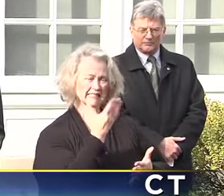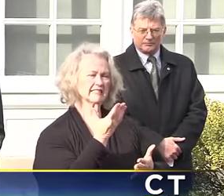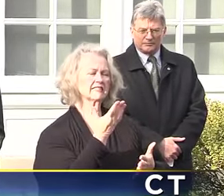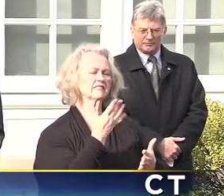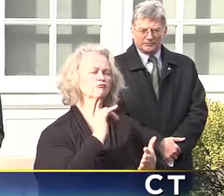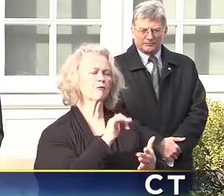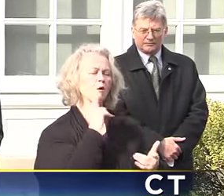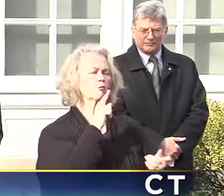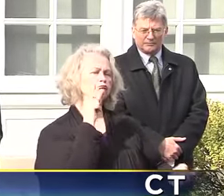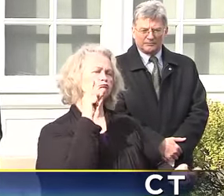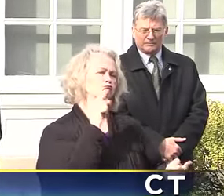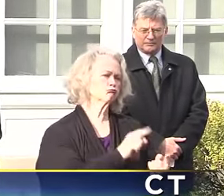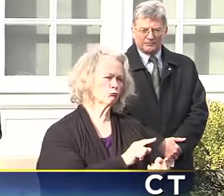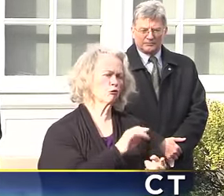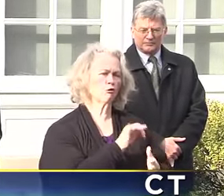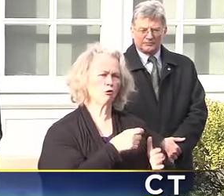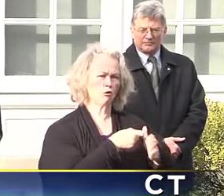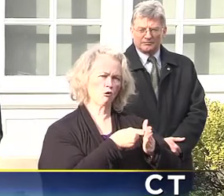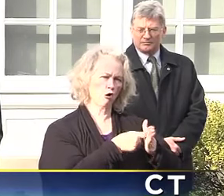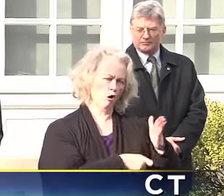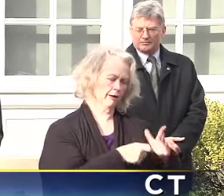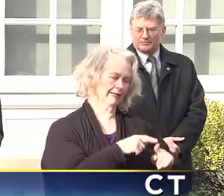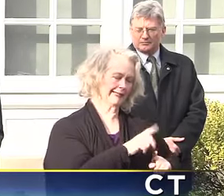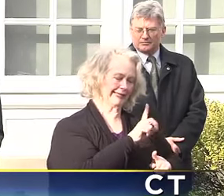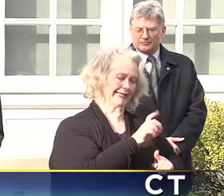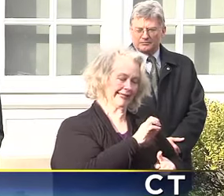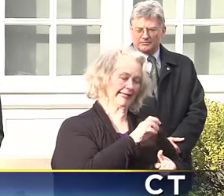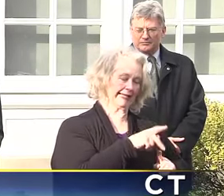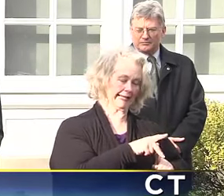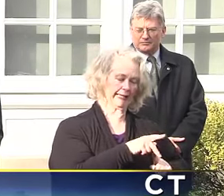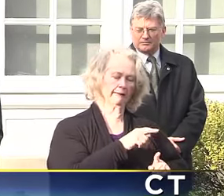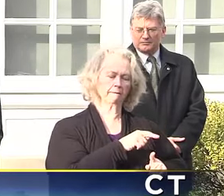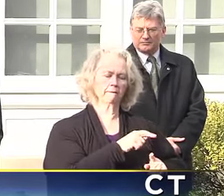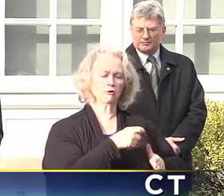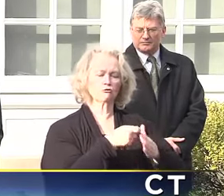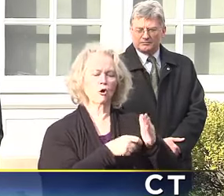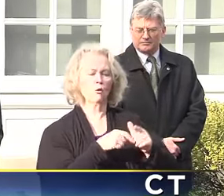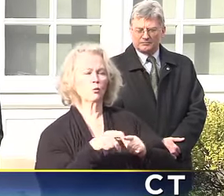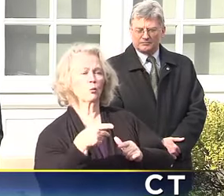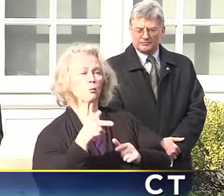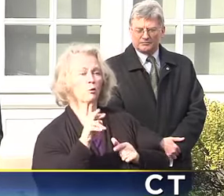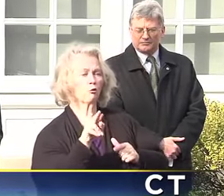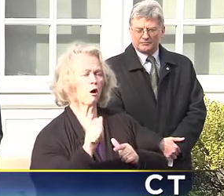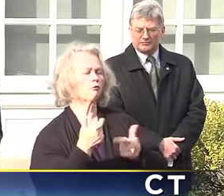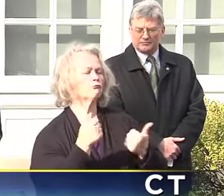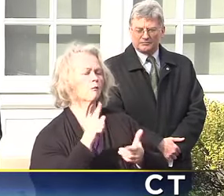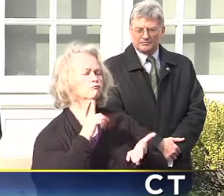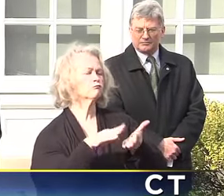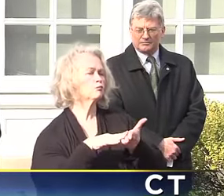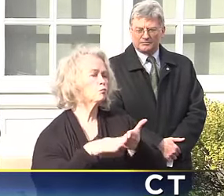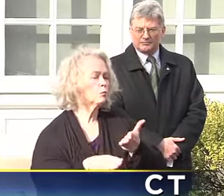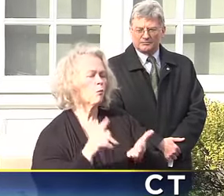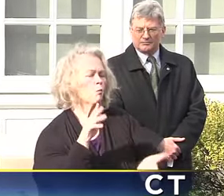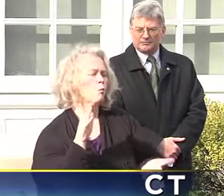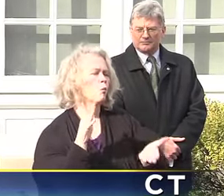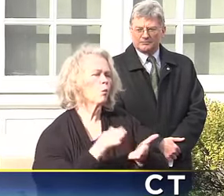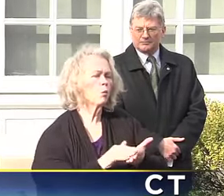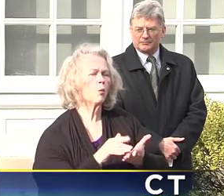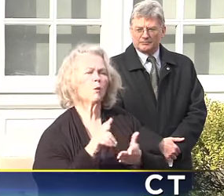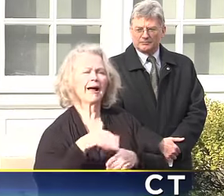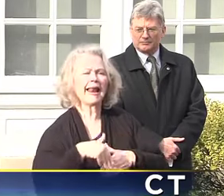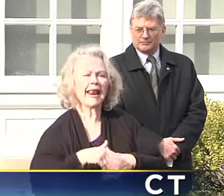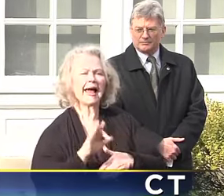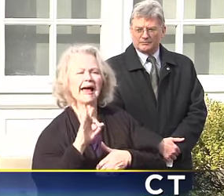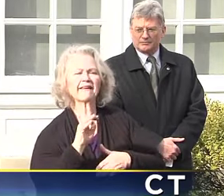expenses by DEEP to Pura to further eliminate some of the potentially the late fees and other costs that individuals could be facing if they're